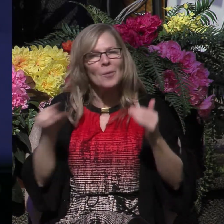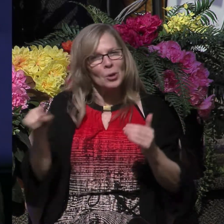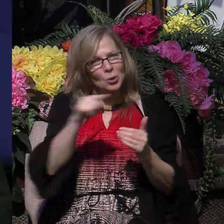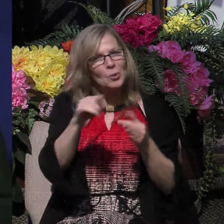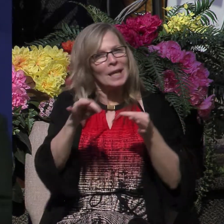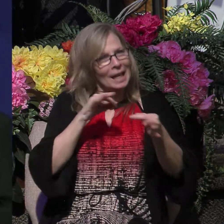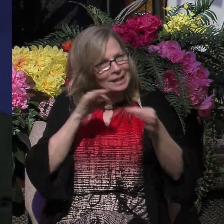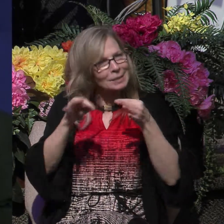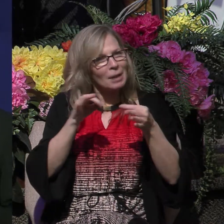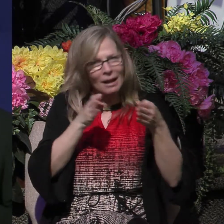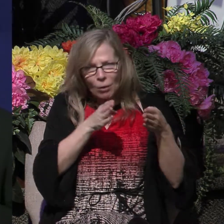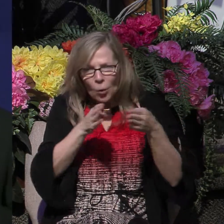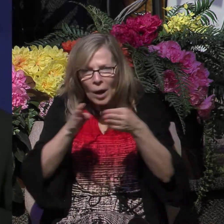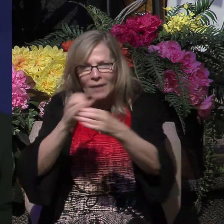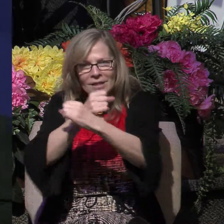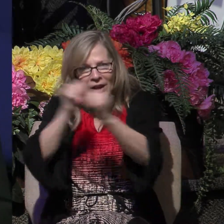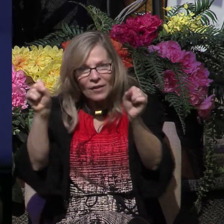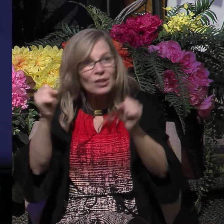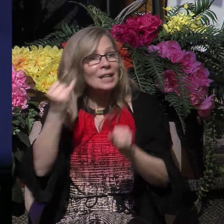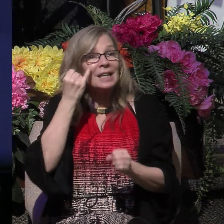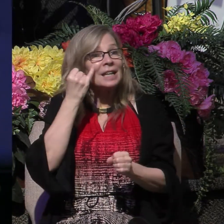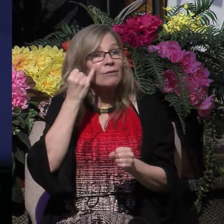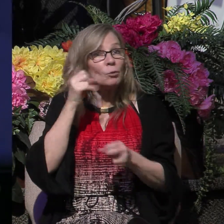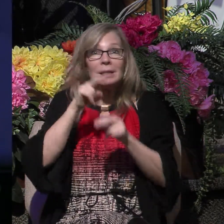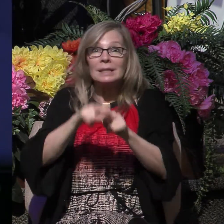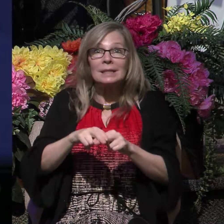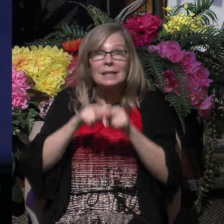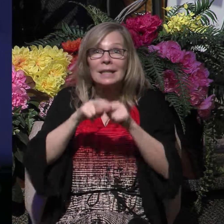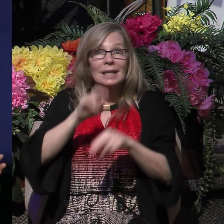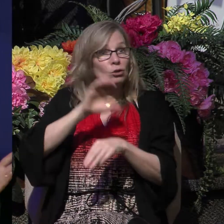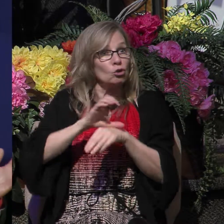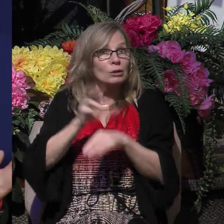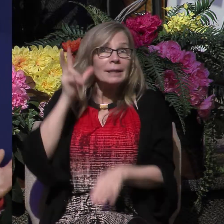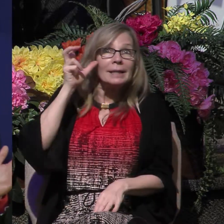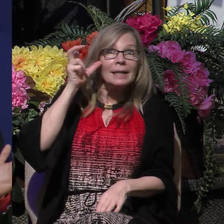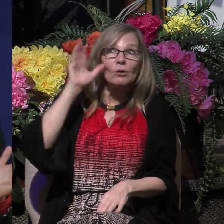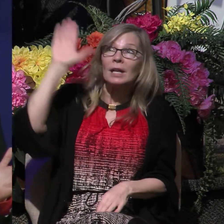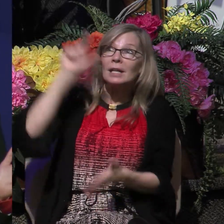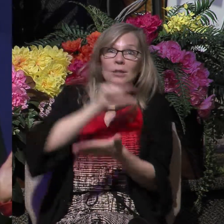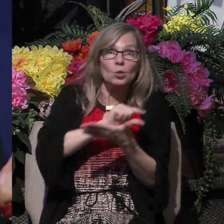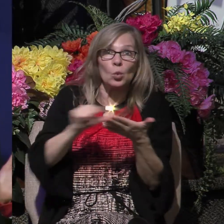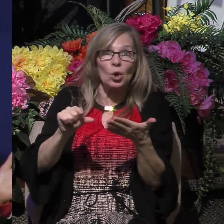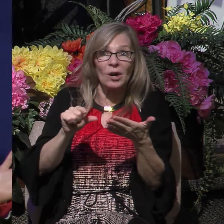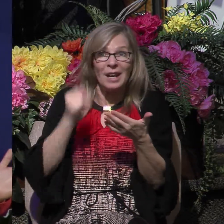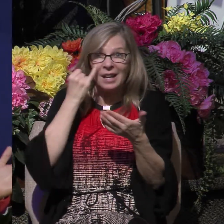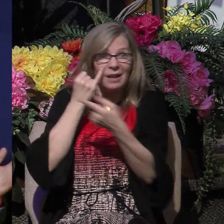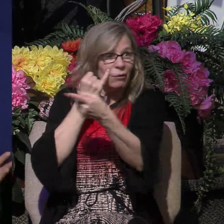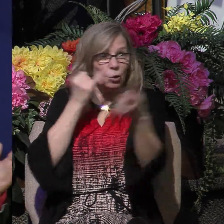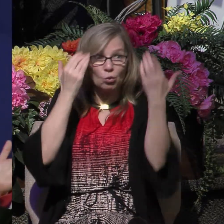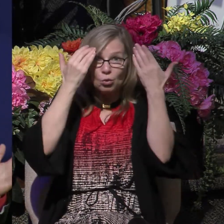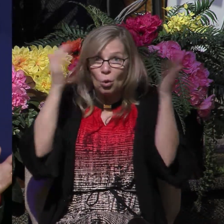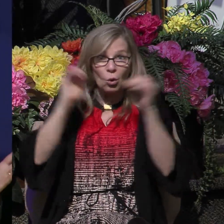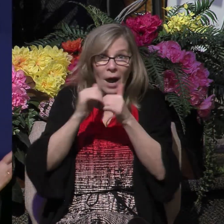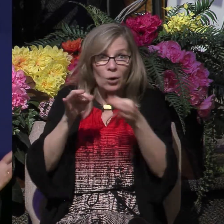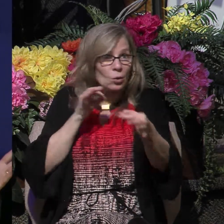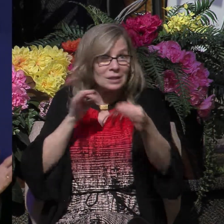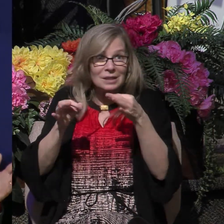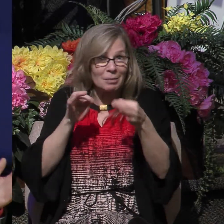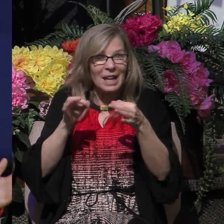way of salvation to a lost soul. If you've been sitting in church and hearing the word of God for years and don't know how to explain the way of salvation, shame